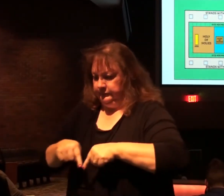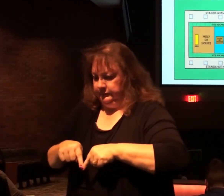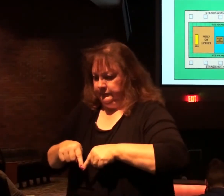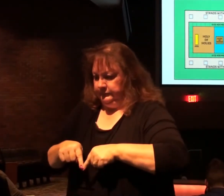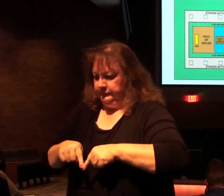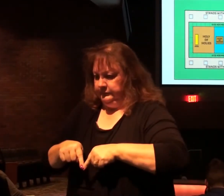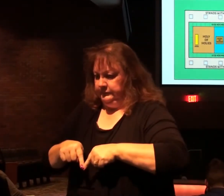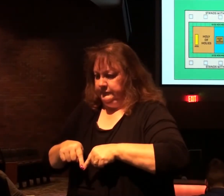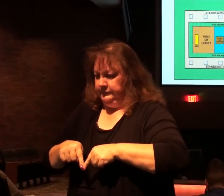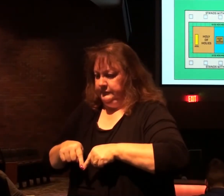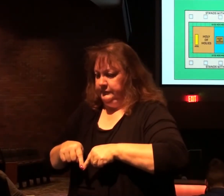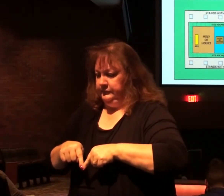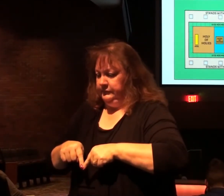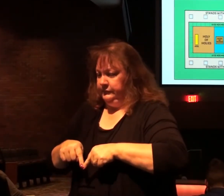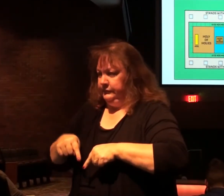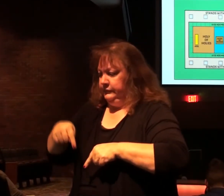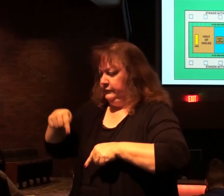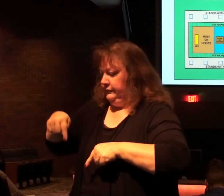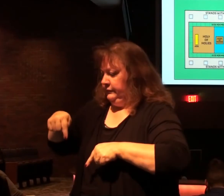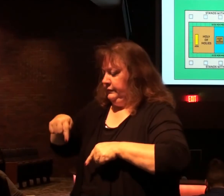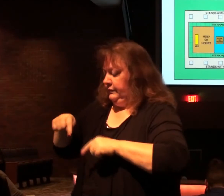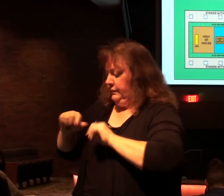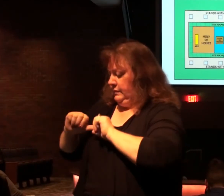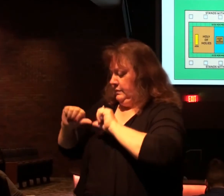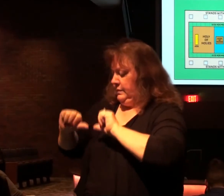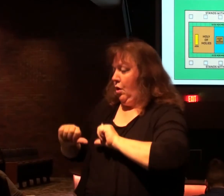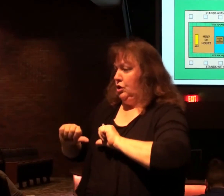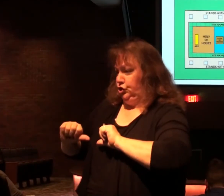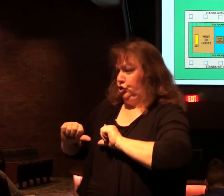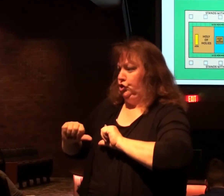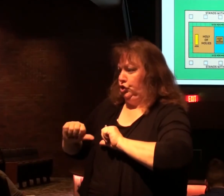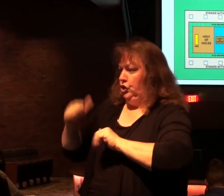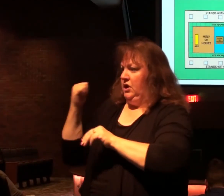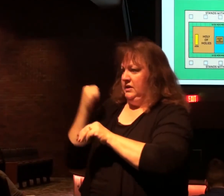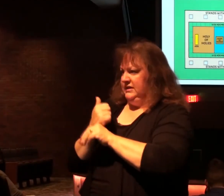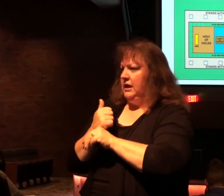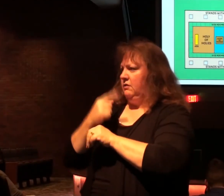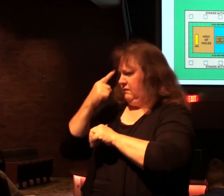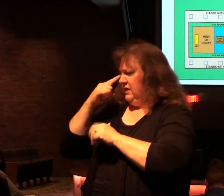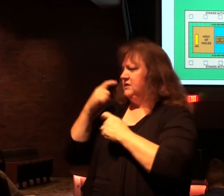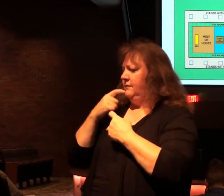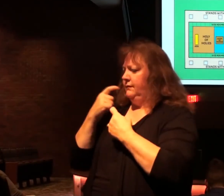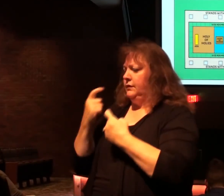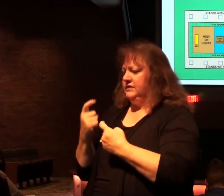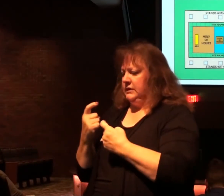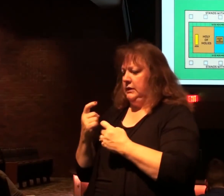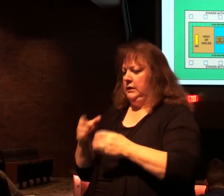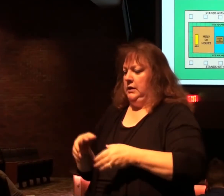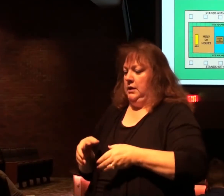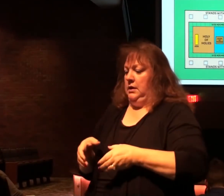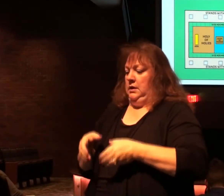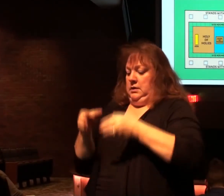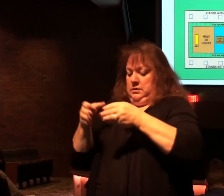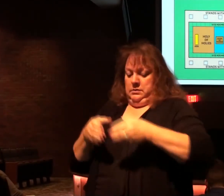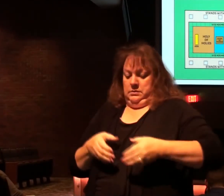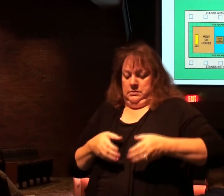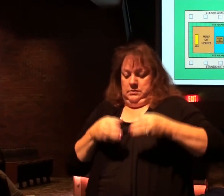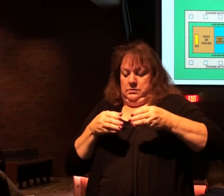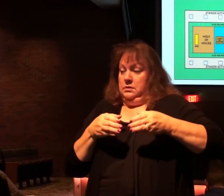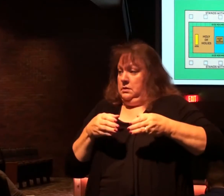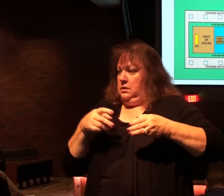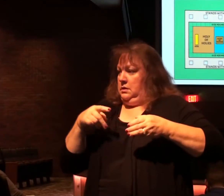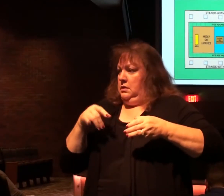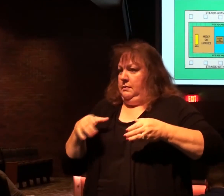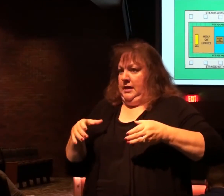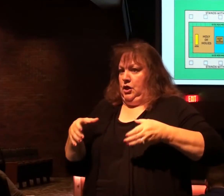altar. The brazen altar where sacrifice for sin was offered. These are the pillars that held up that porch. It